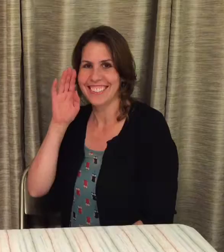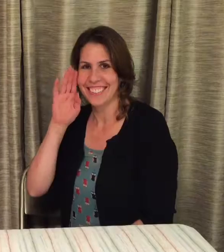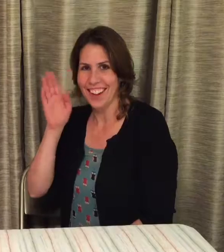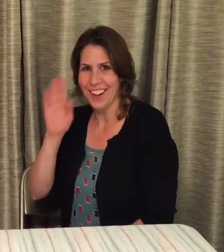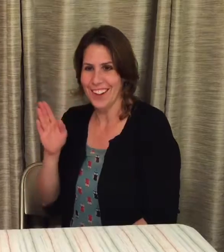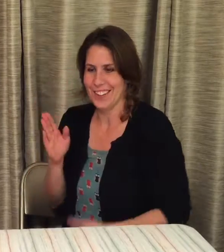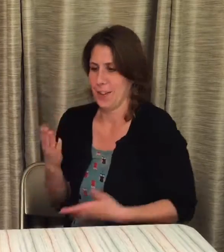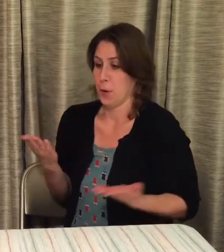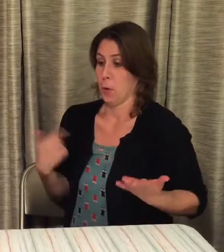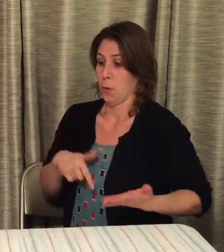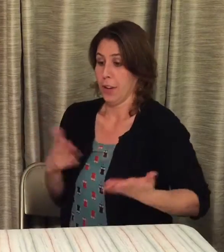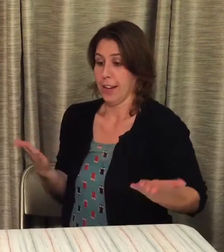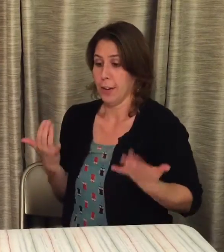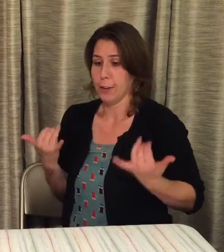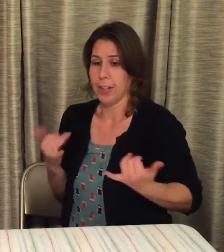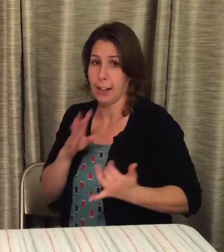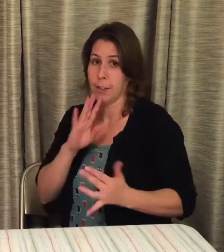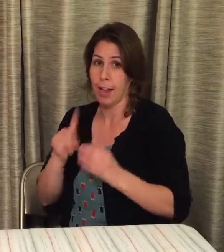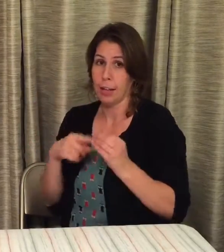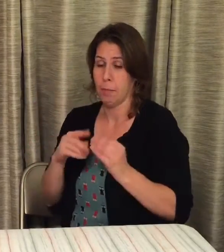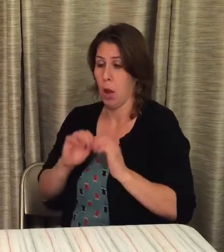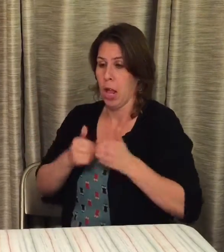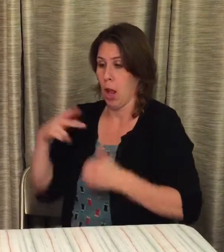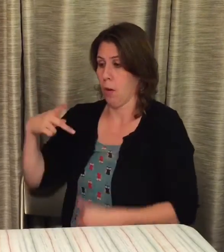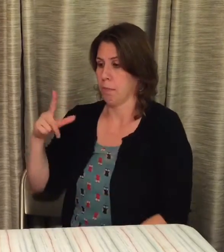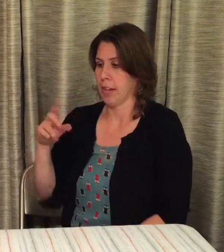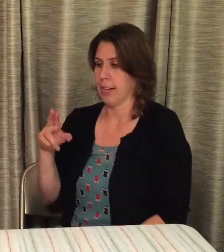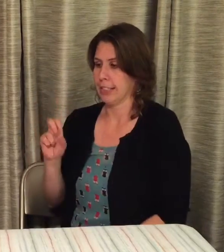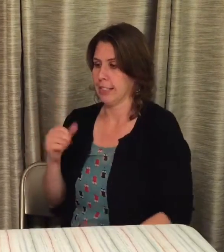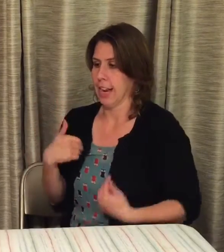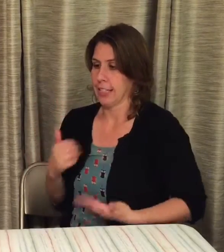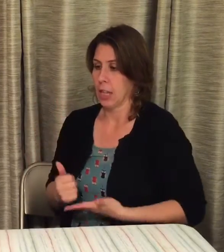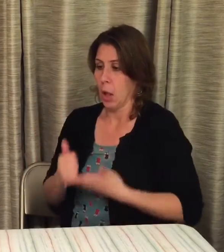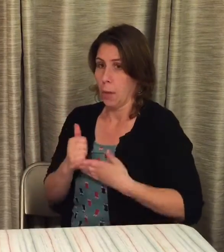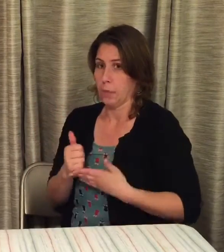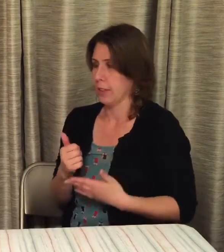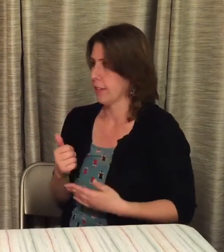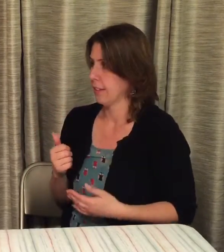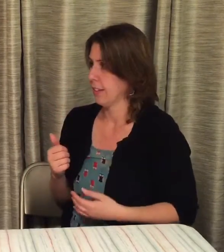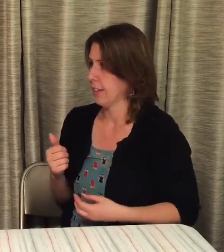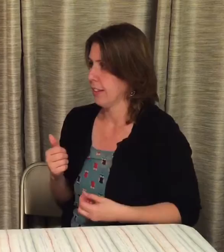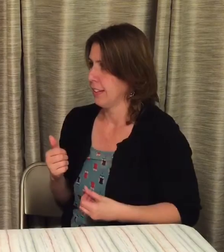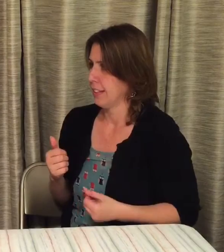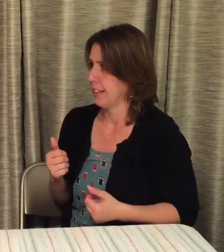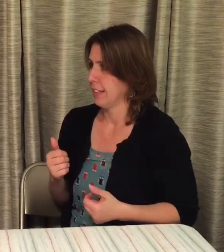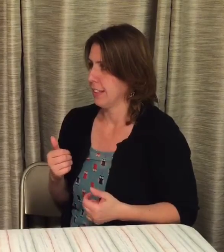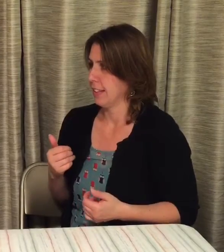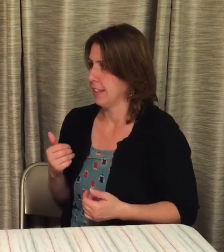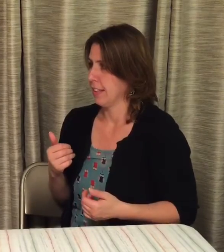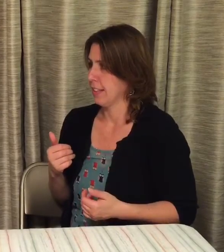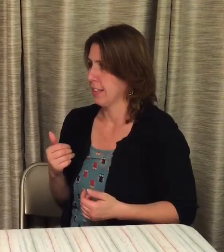Hi, and we're here today to talk to me, Iris, about how Plexus has helped me.